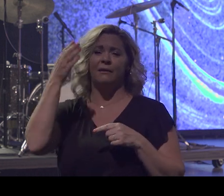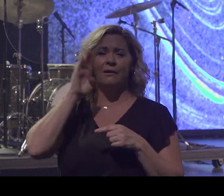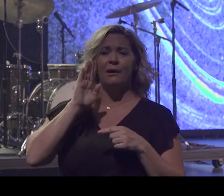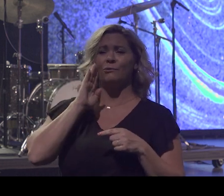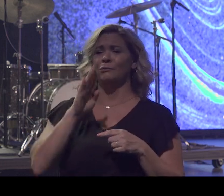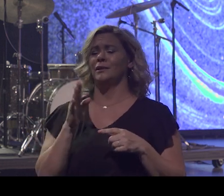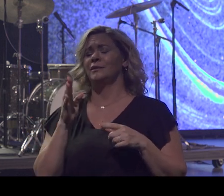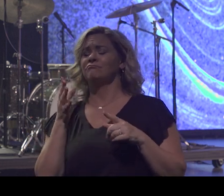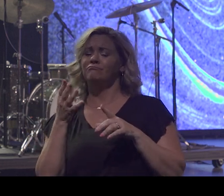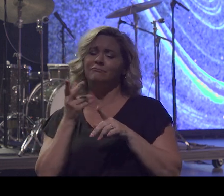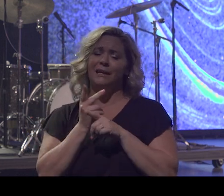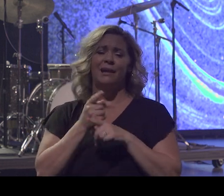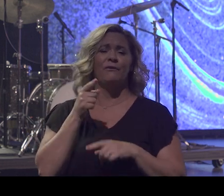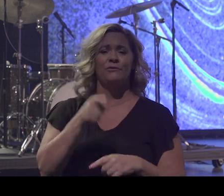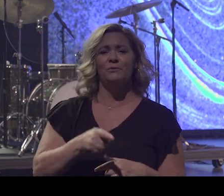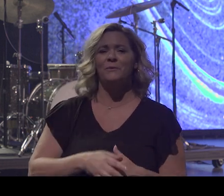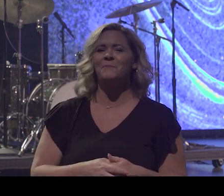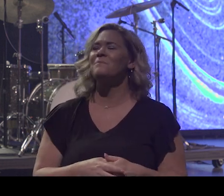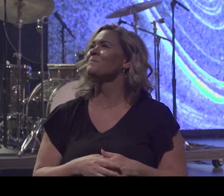Well, there you go right there. Mama, don't lie.